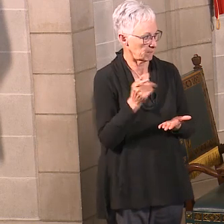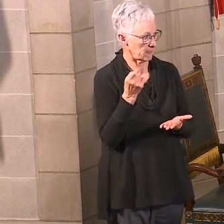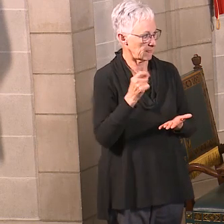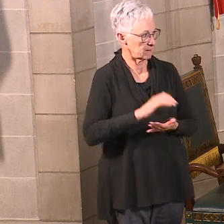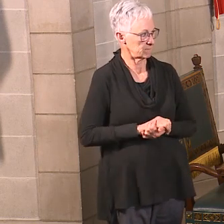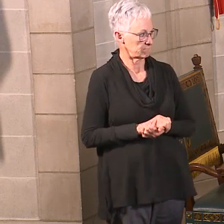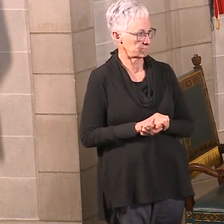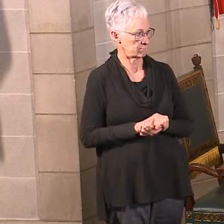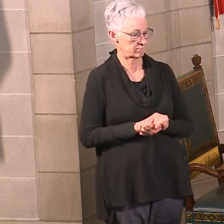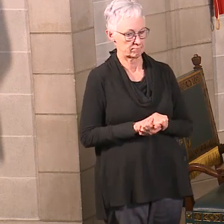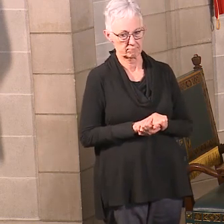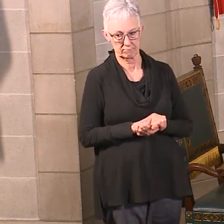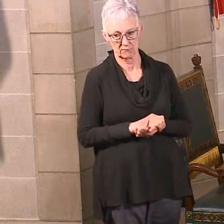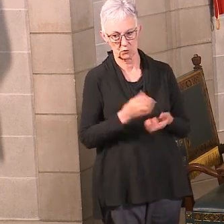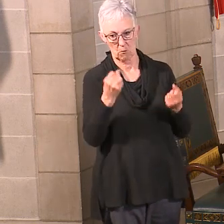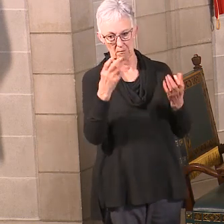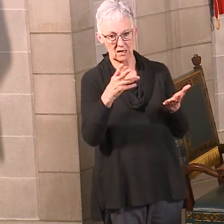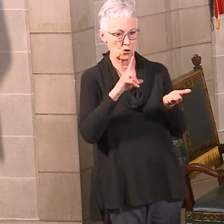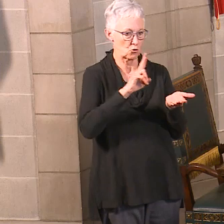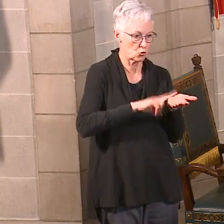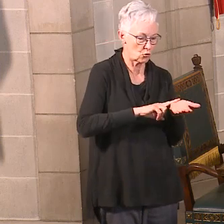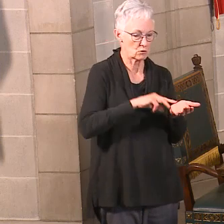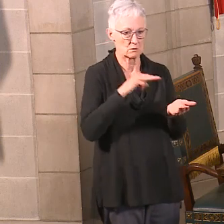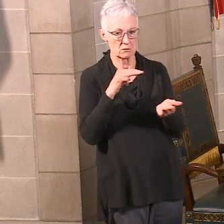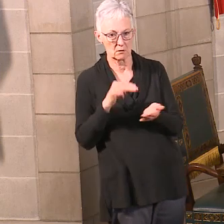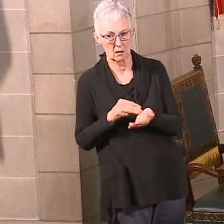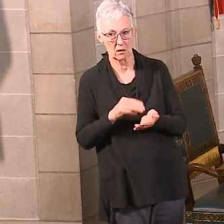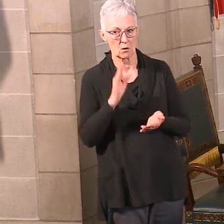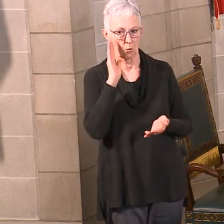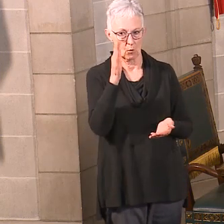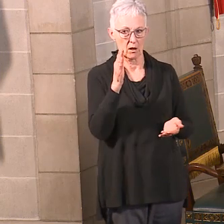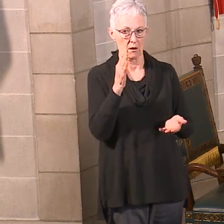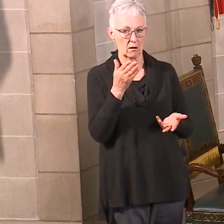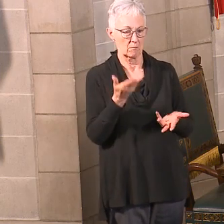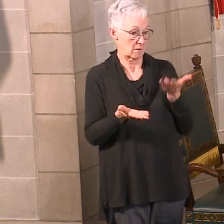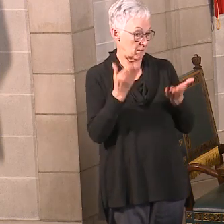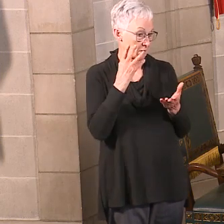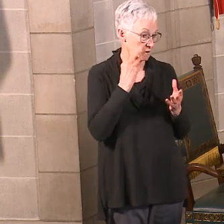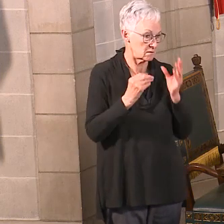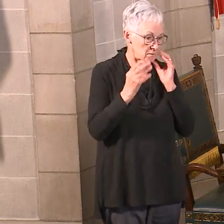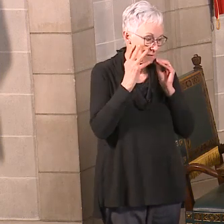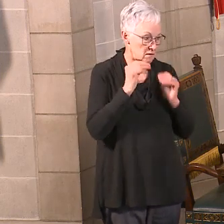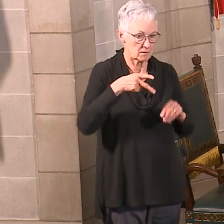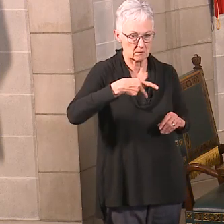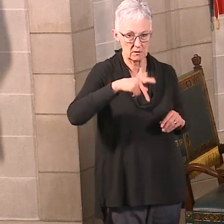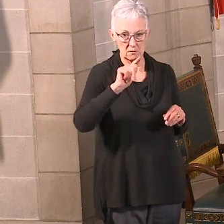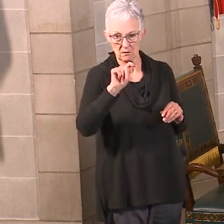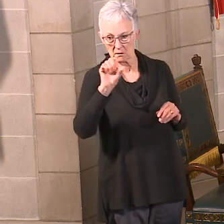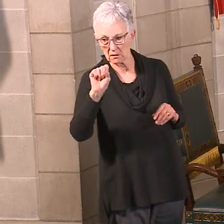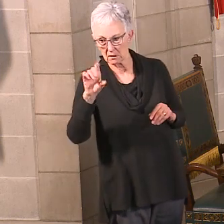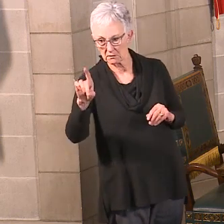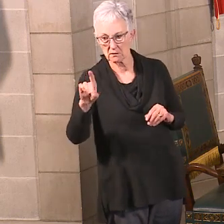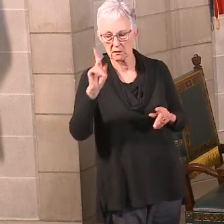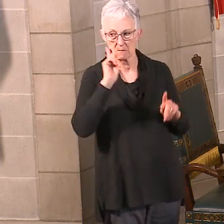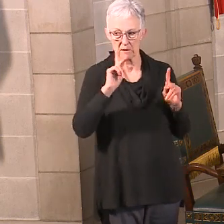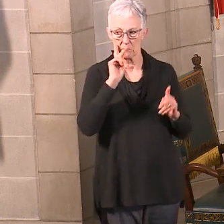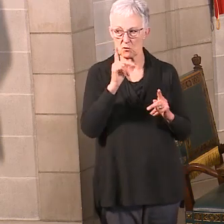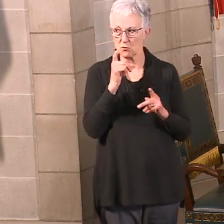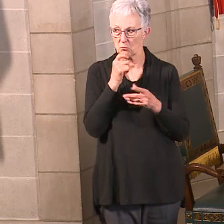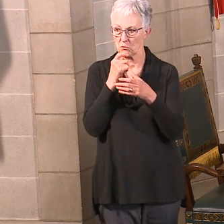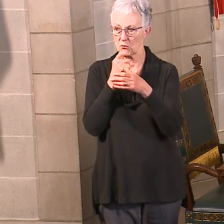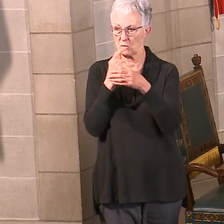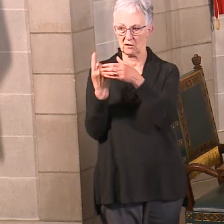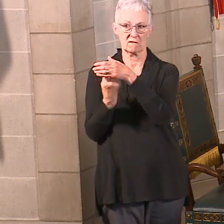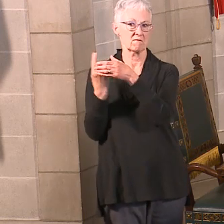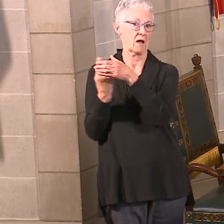looking at those frontline workers who are going to be struggling with PTSD and people who have been confined and, you know, children